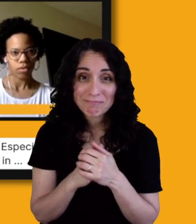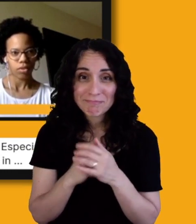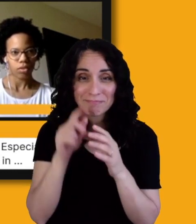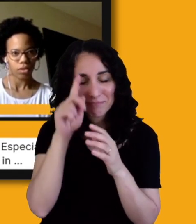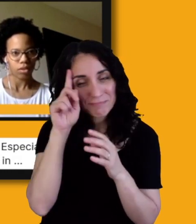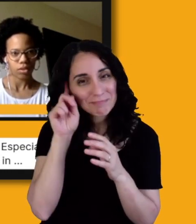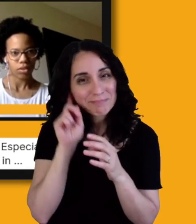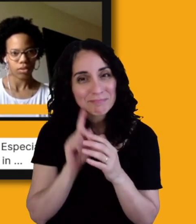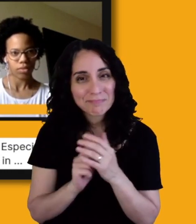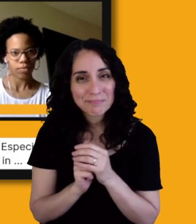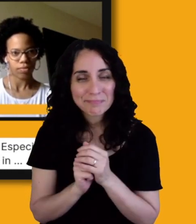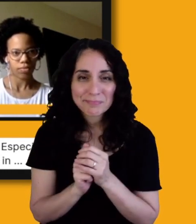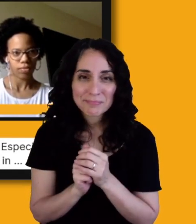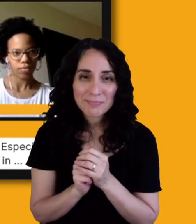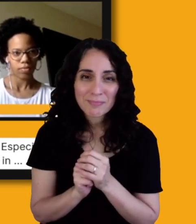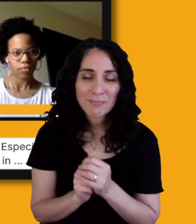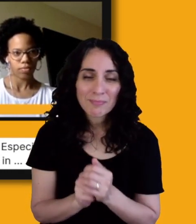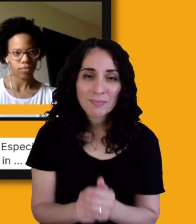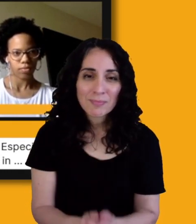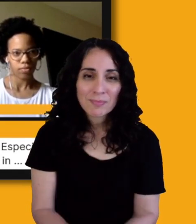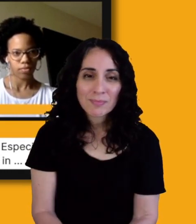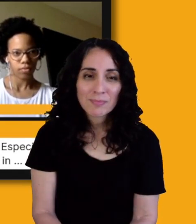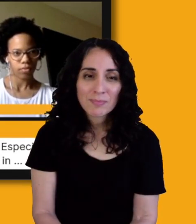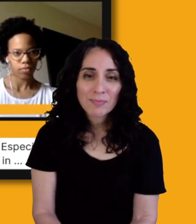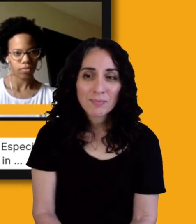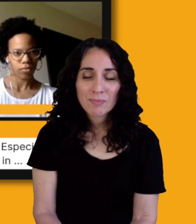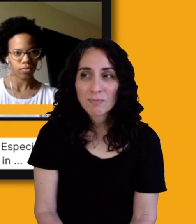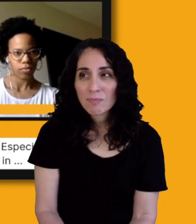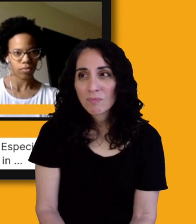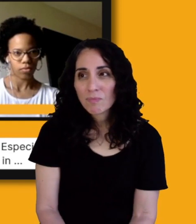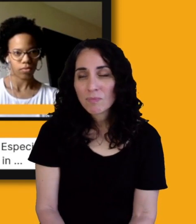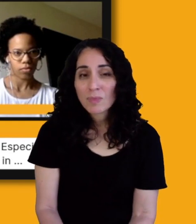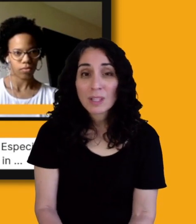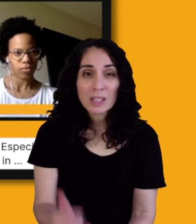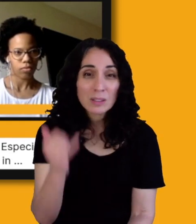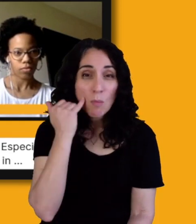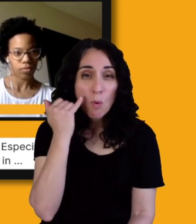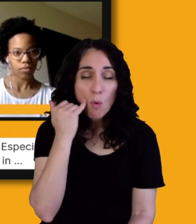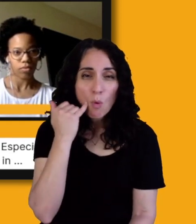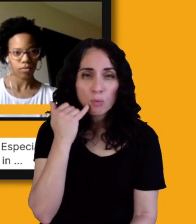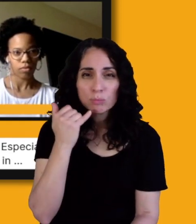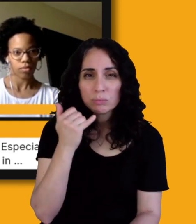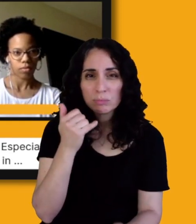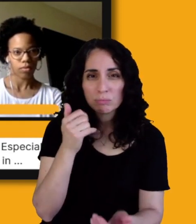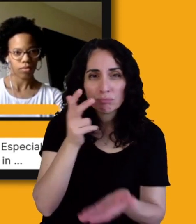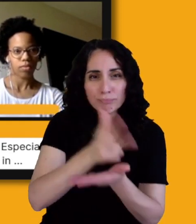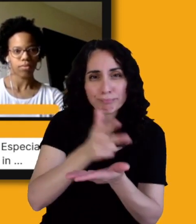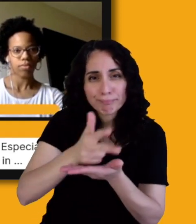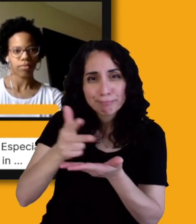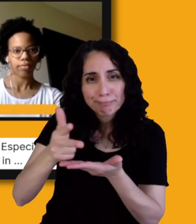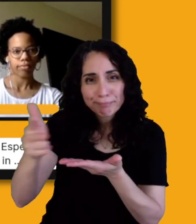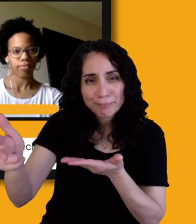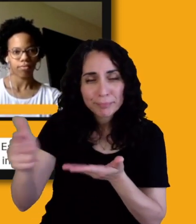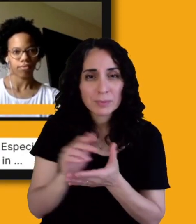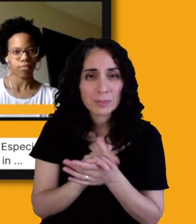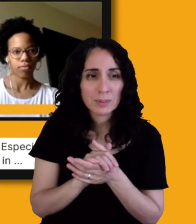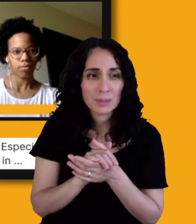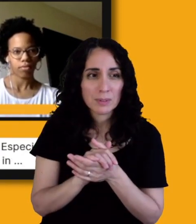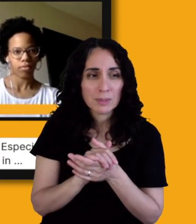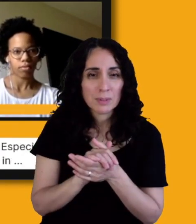you know, somebody helps you get out of a tight parking space, right? What, what's the difference between that and